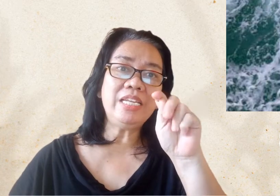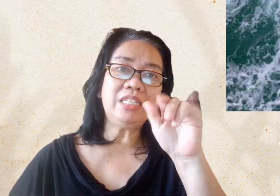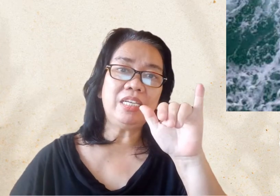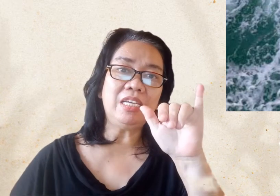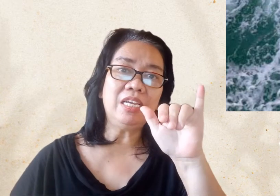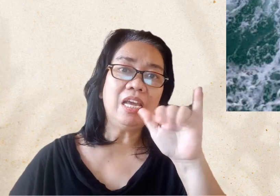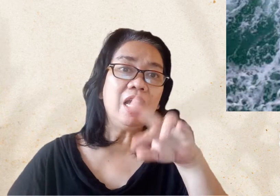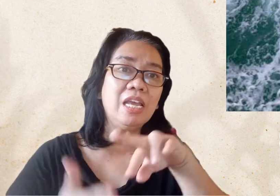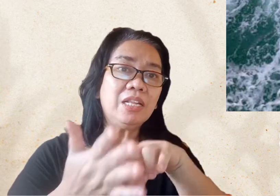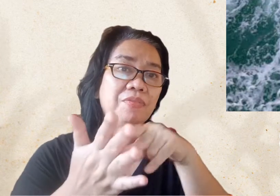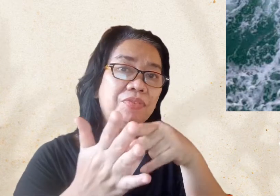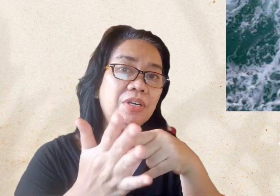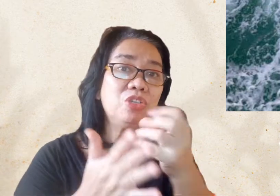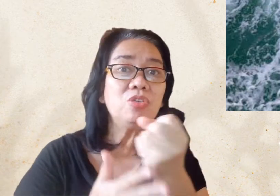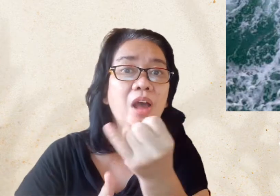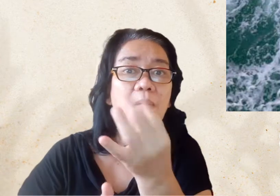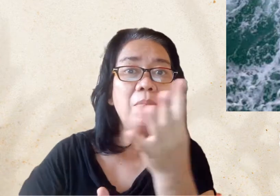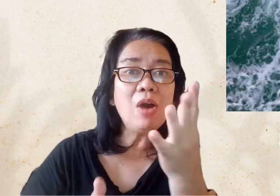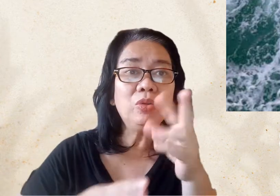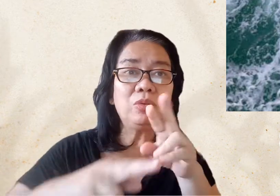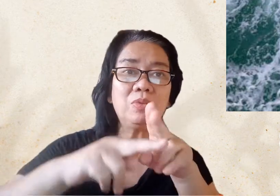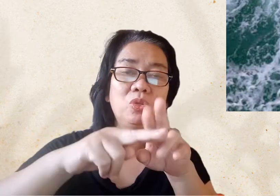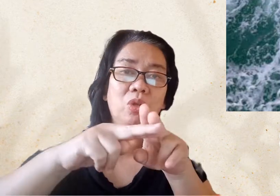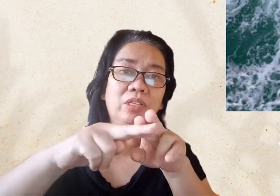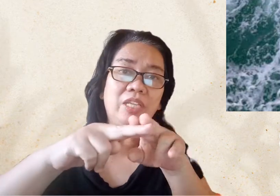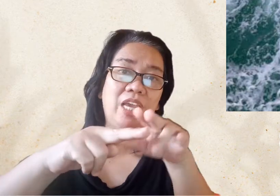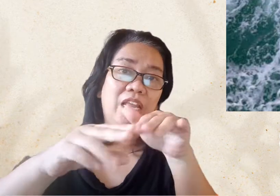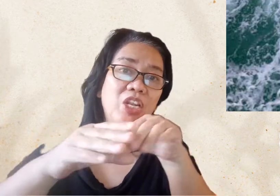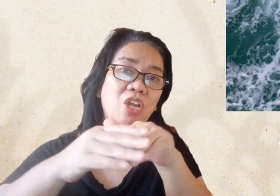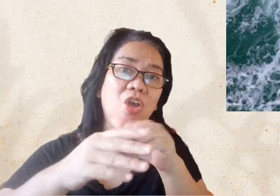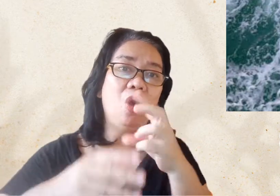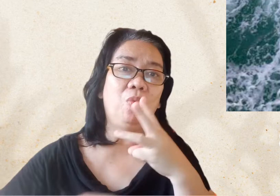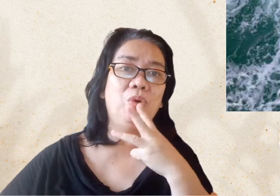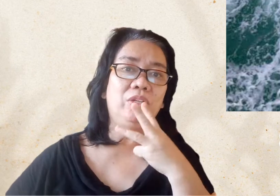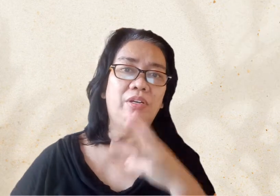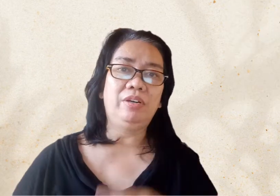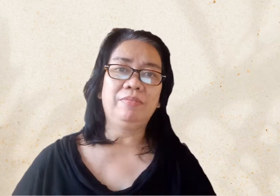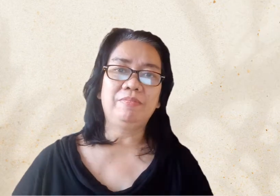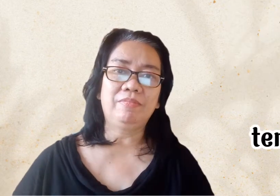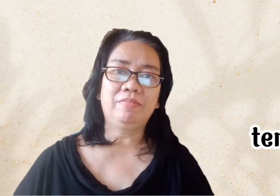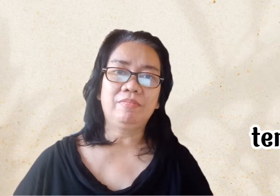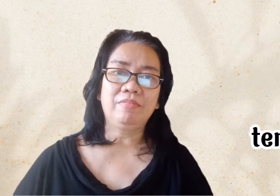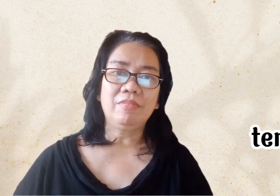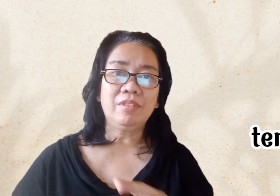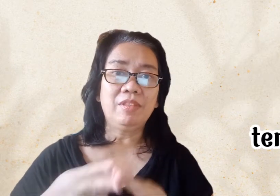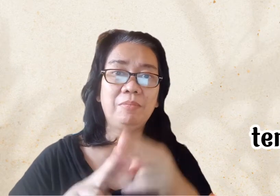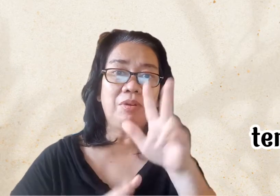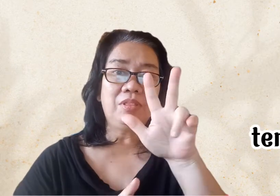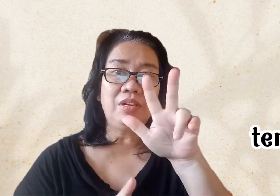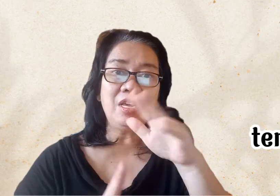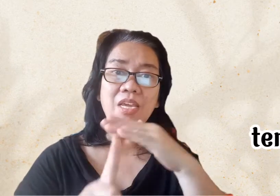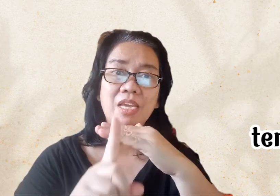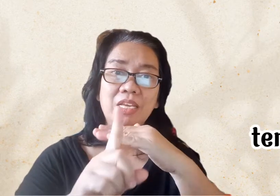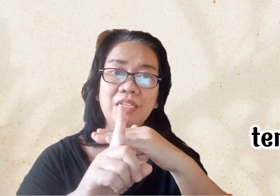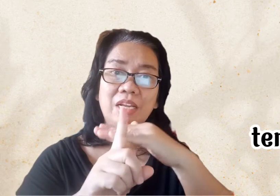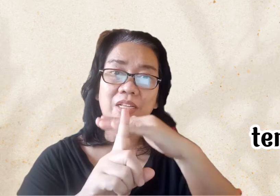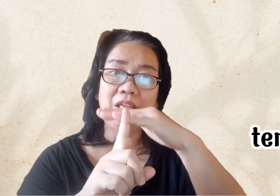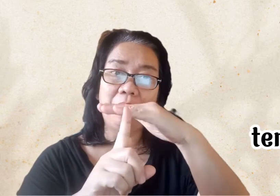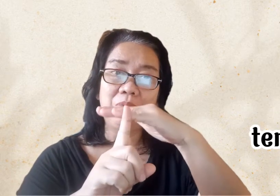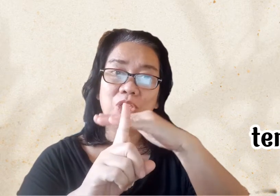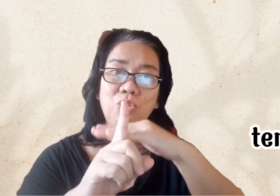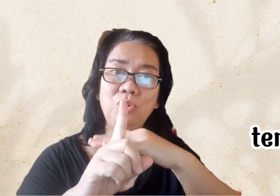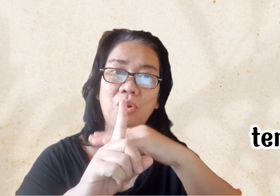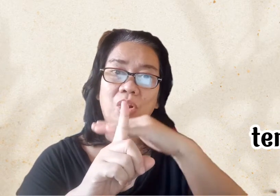salinity. It refers to the amount of salt in water. Number three is